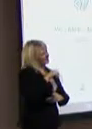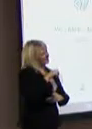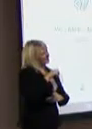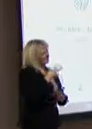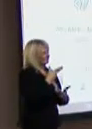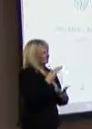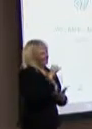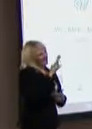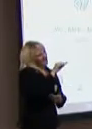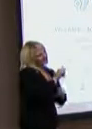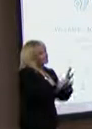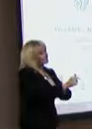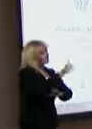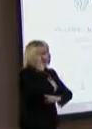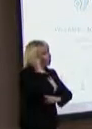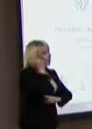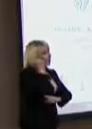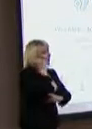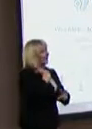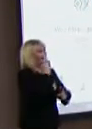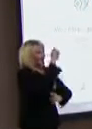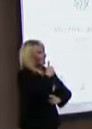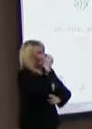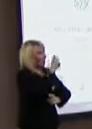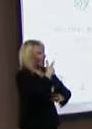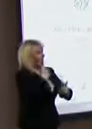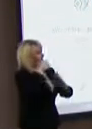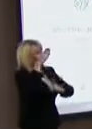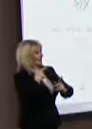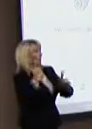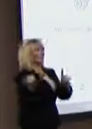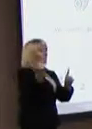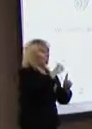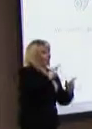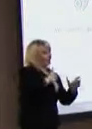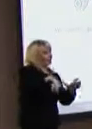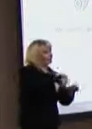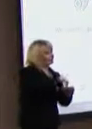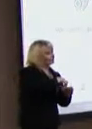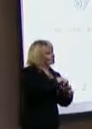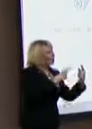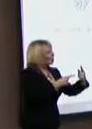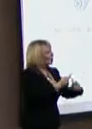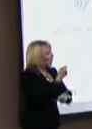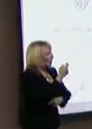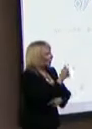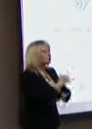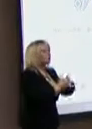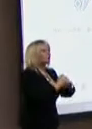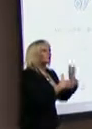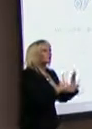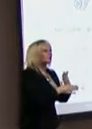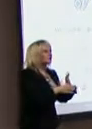and got involved with the fair trade movement. And some of these early social enterprises bringing